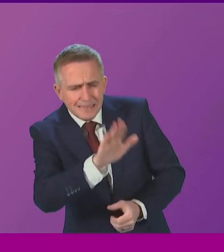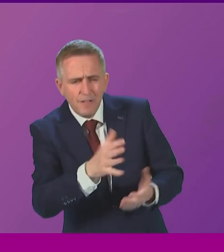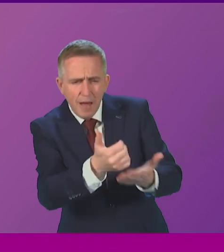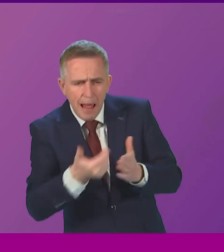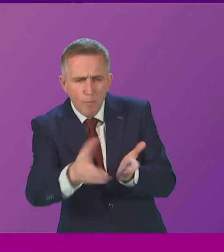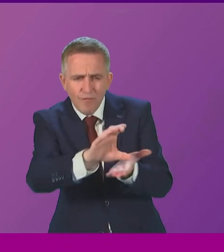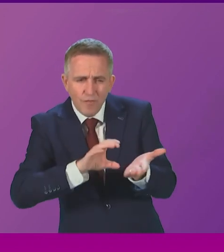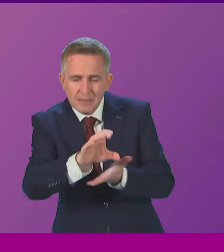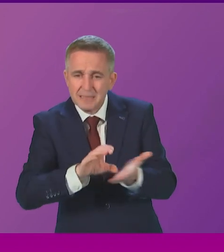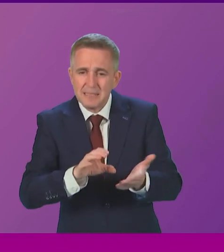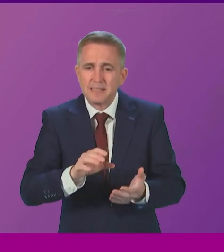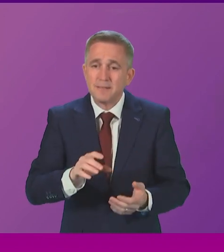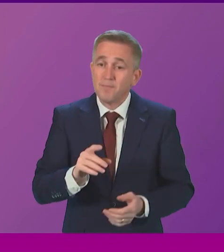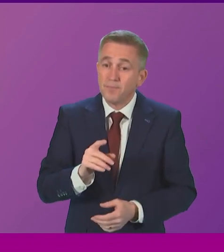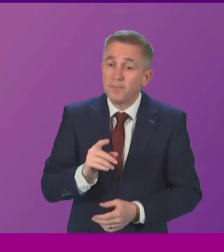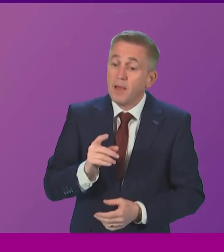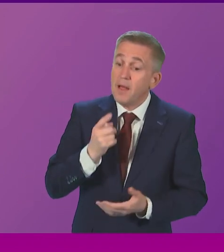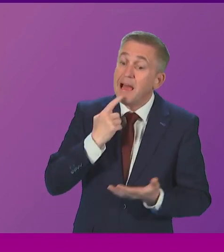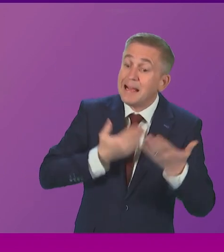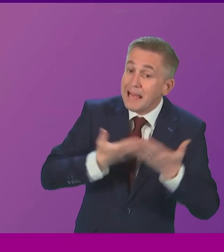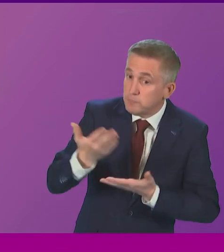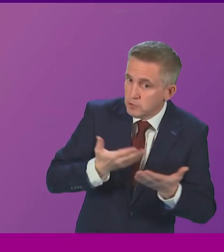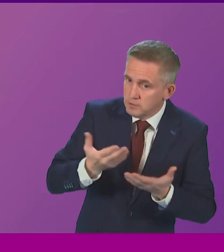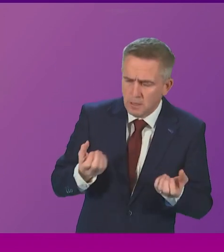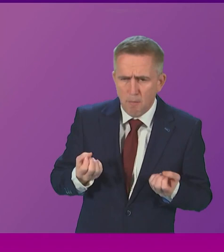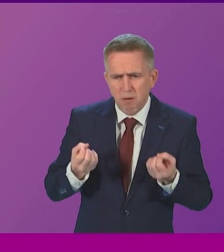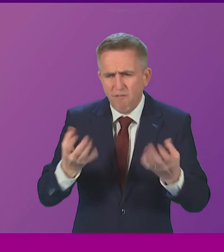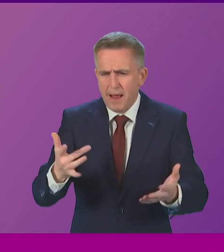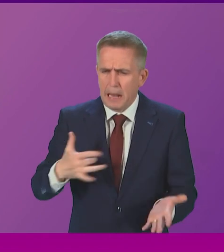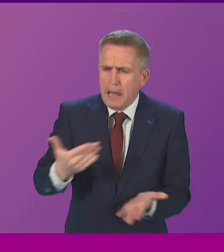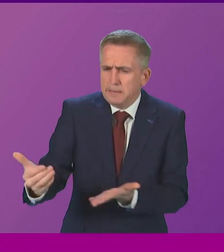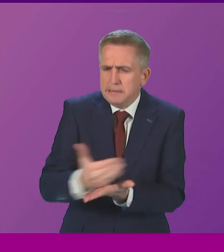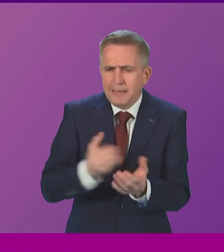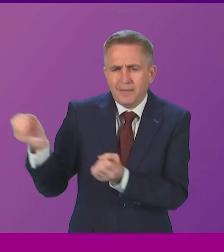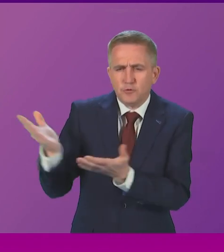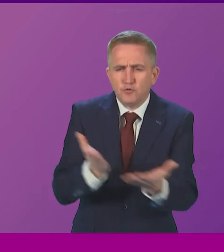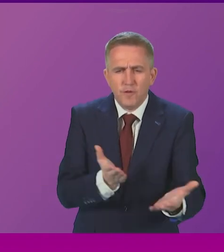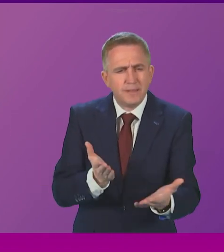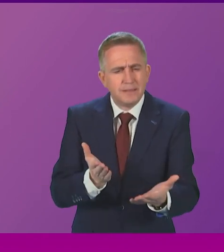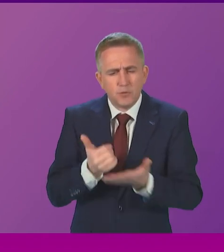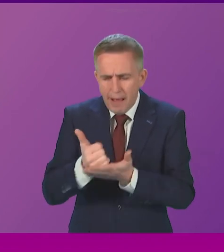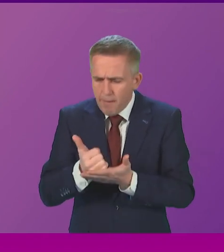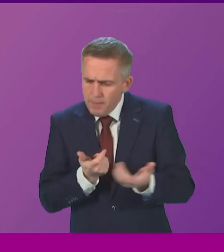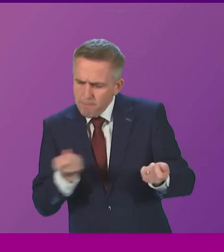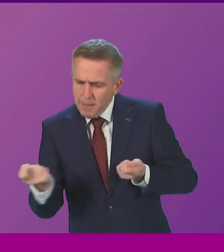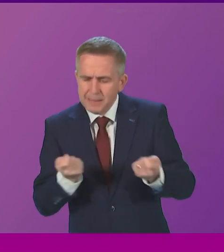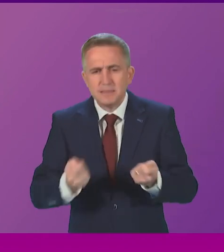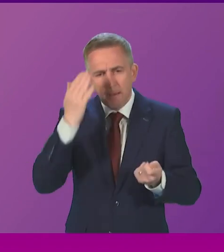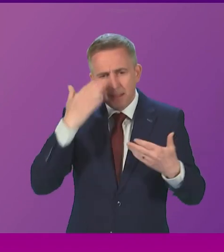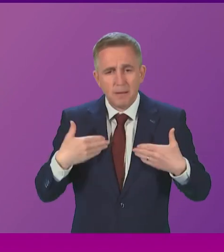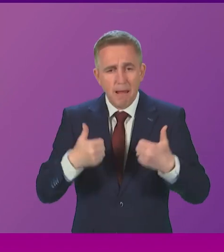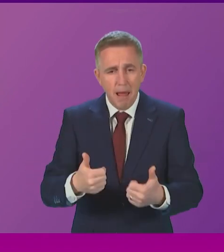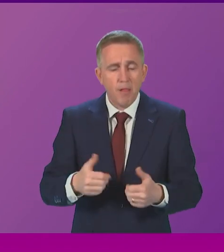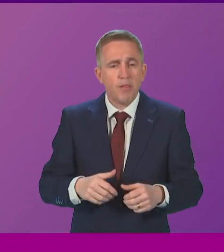councillors can provide a life-saving service for many students who are struggling with their mental health. Following these plans,